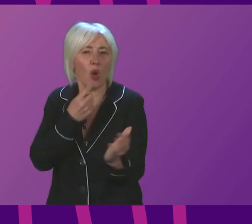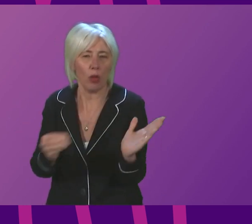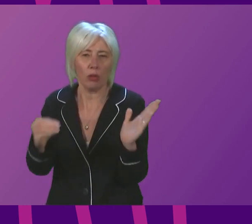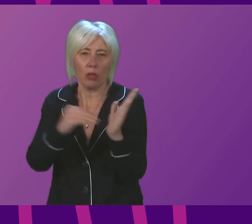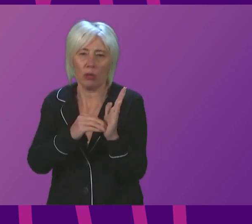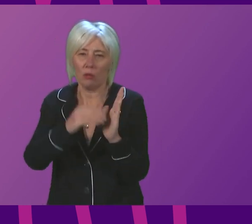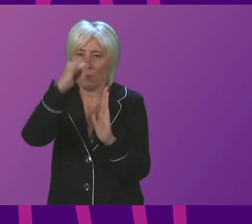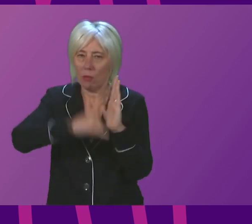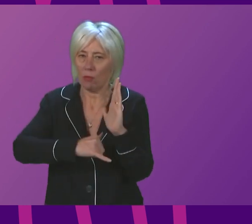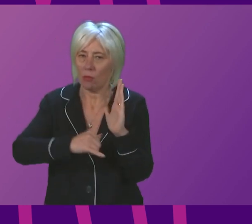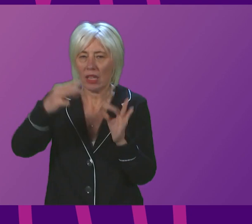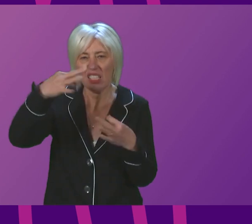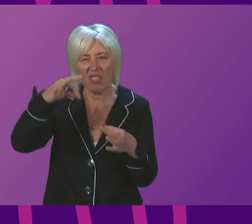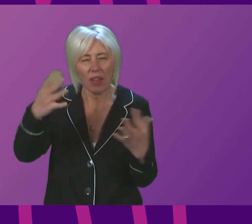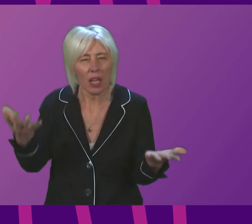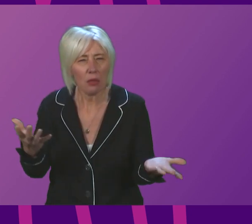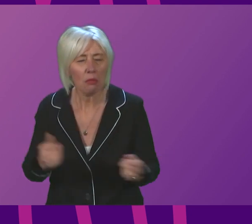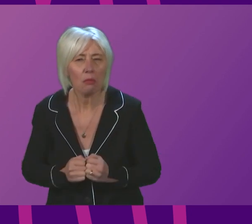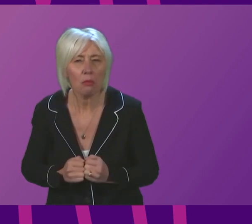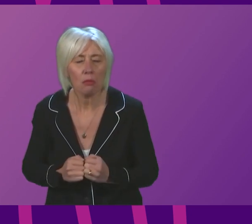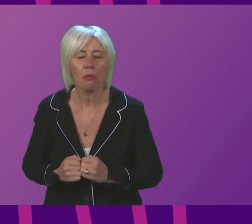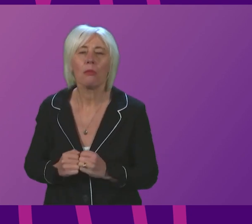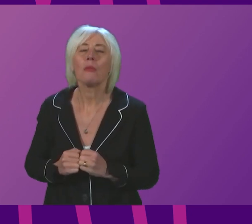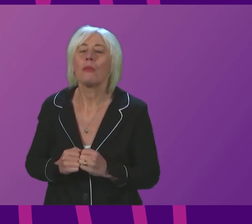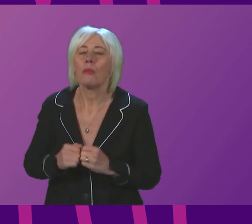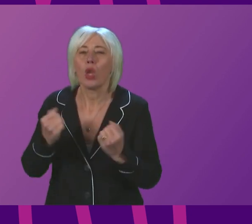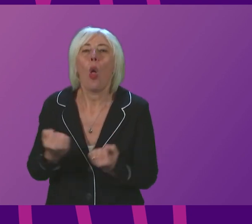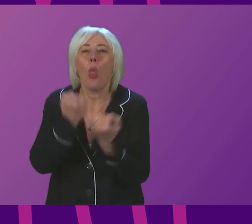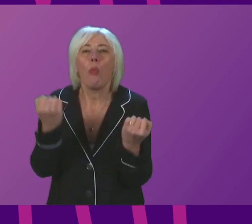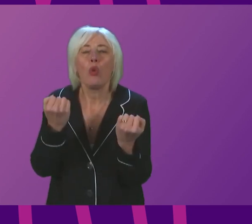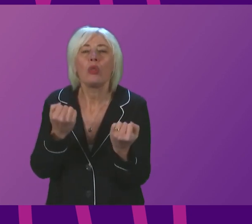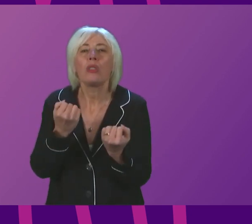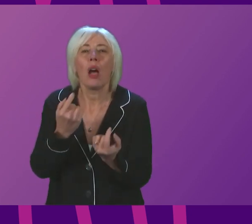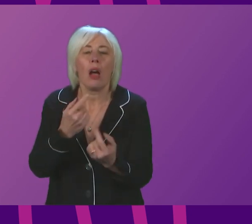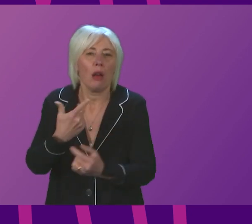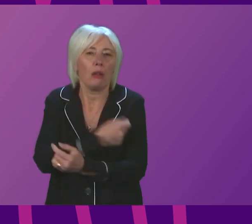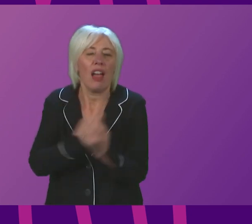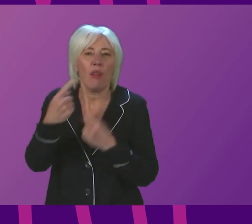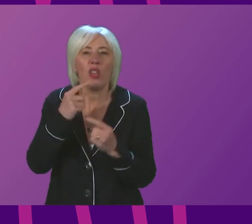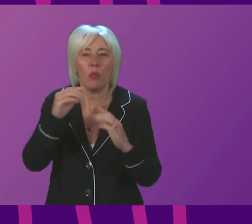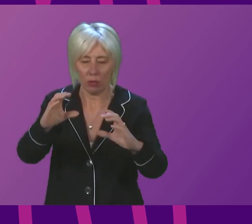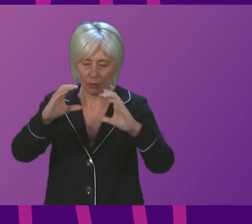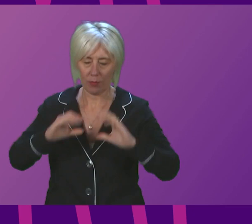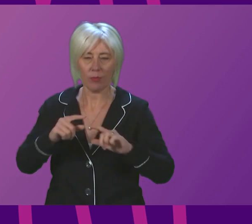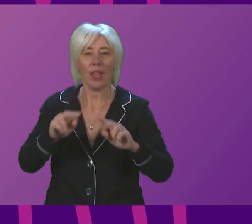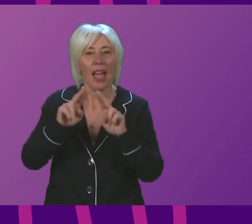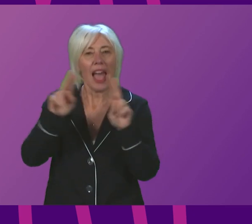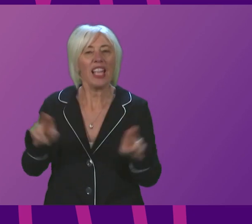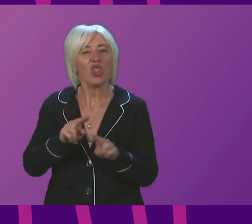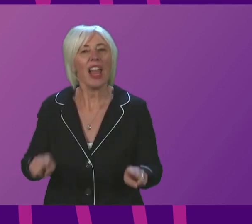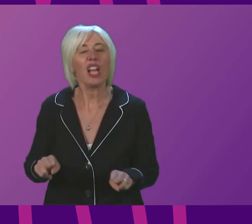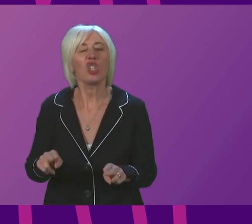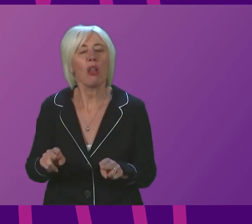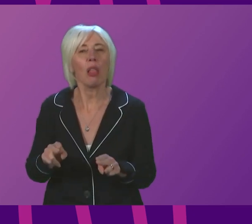Minister could say anything about that. The Minister? Well, booster information will appear in the international section of the Covid status